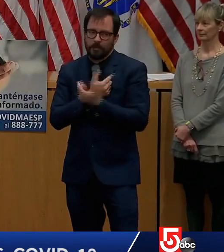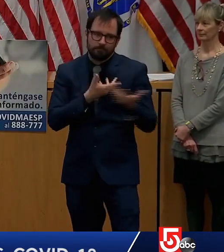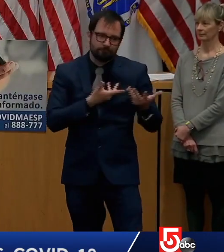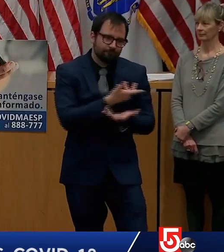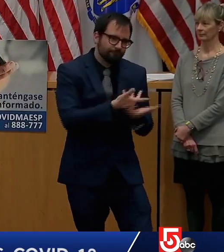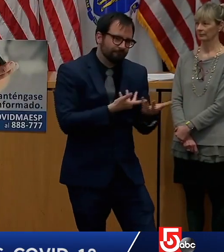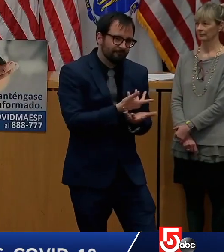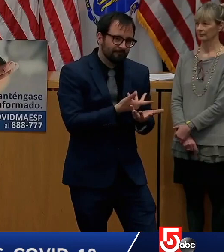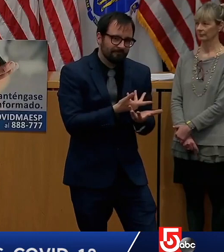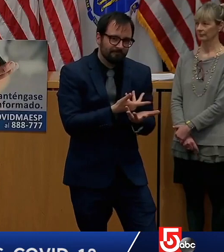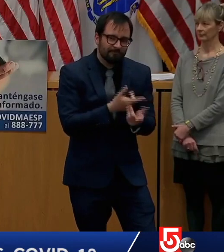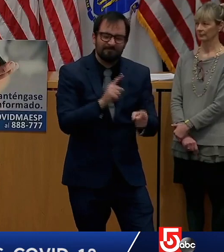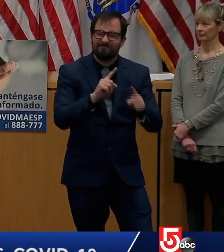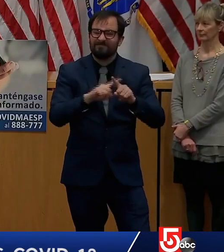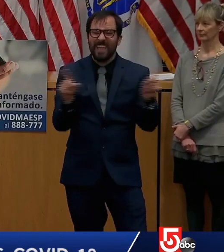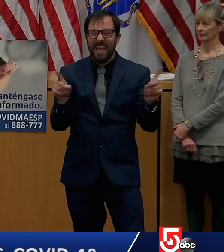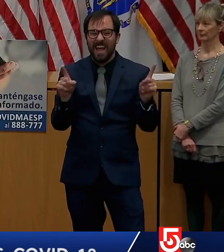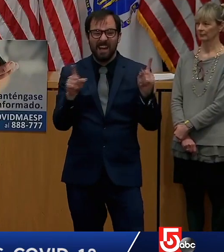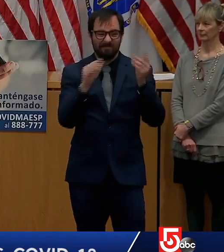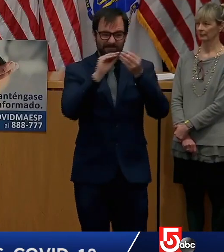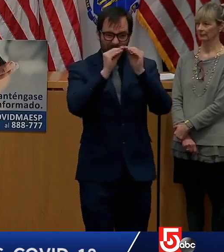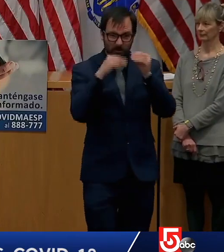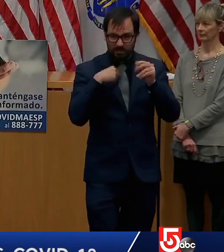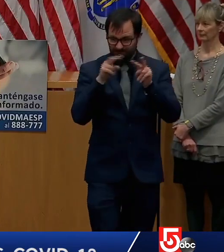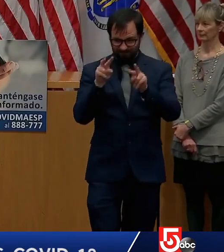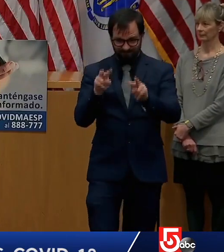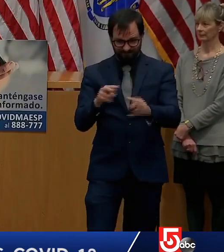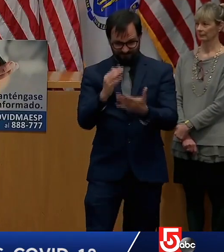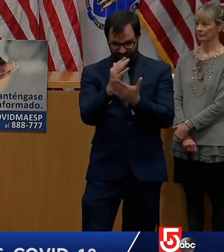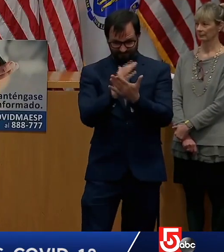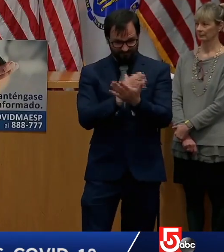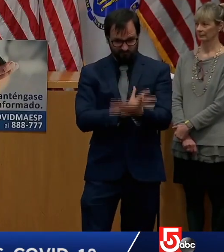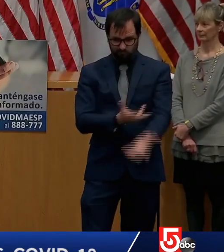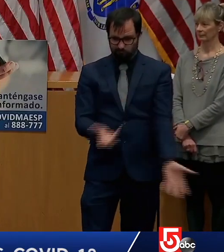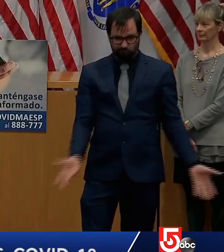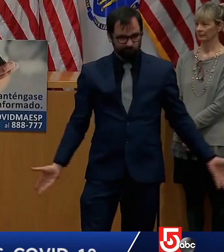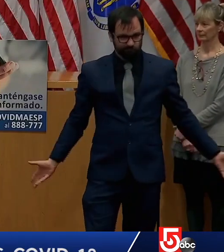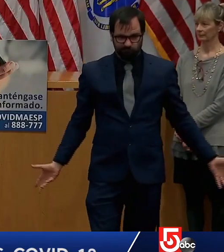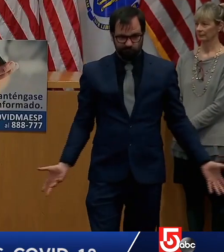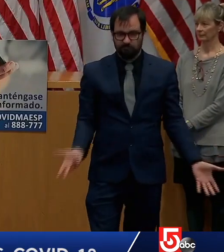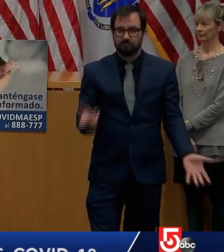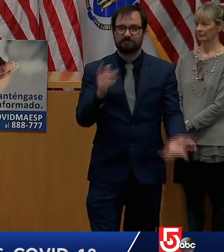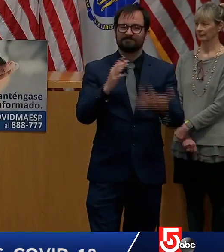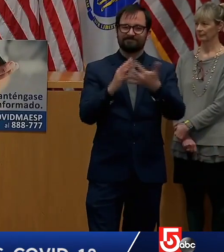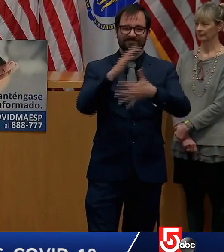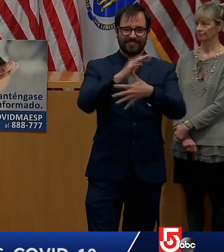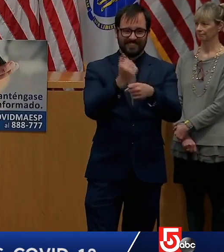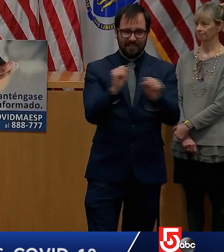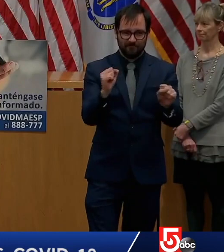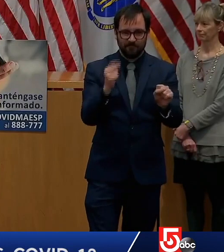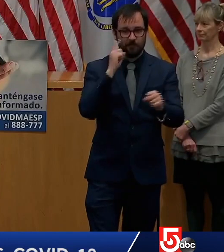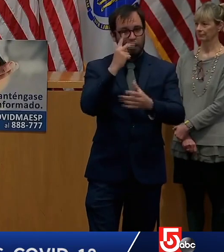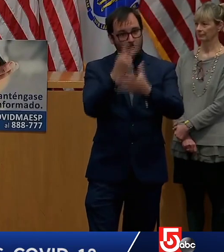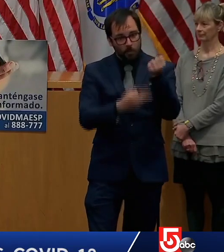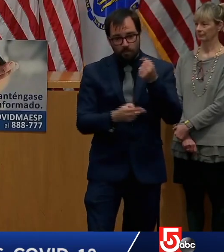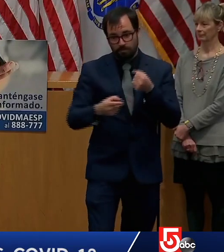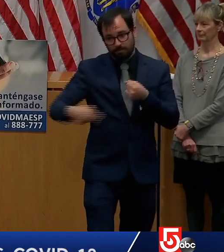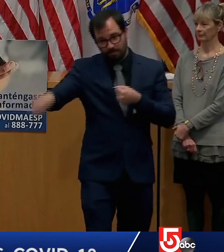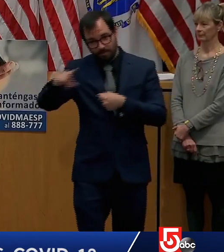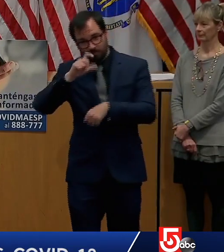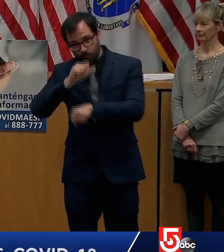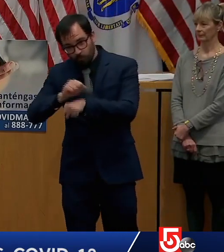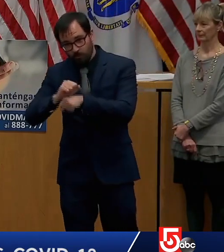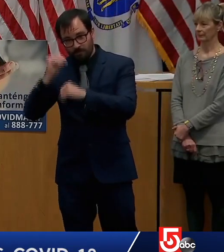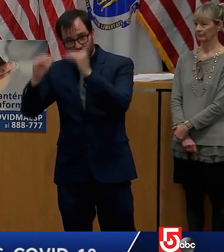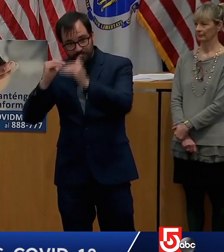err on the side of the caution in the best interest of the safety of our children and the adults. And that's why the decision was made. I mean, it seems like teachers have been raising